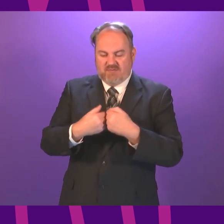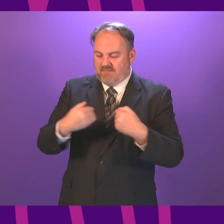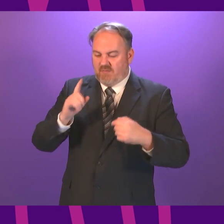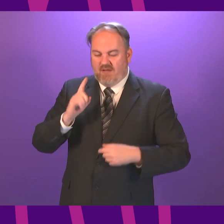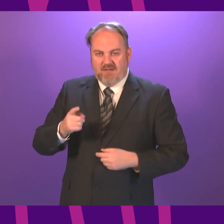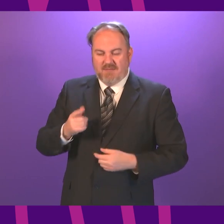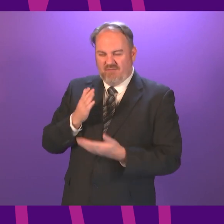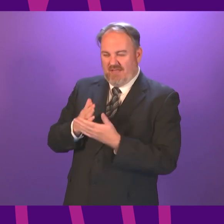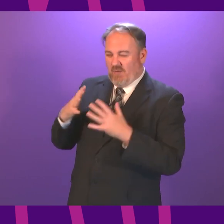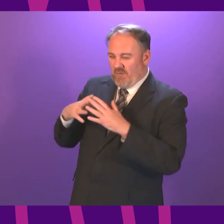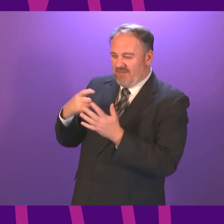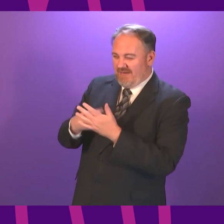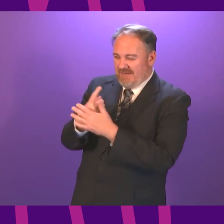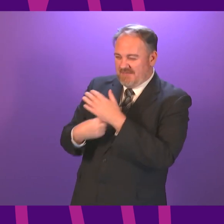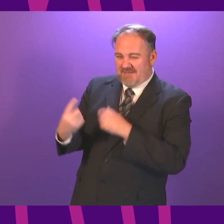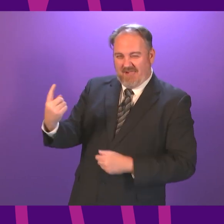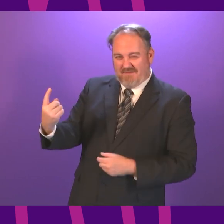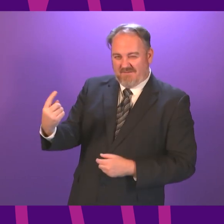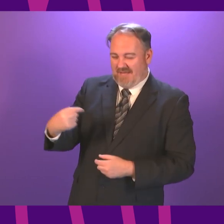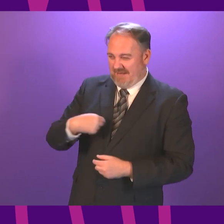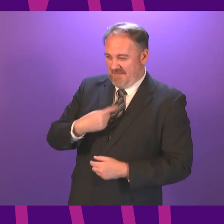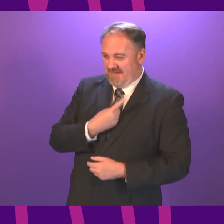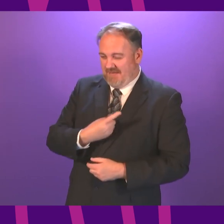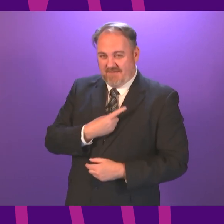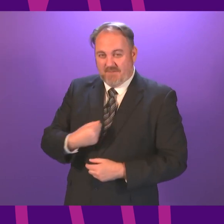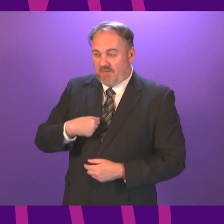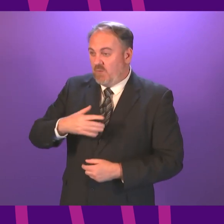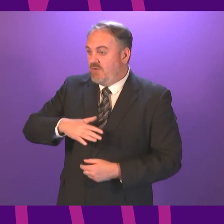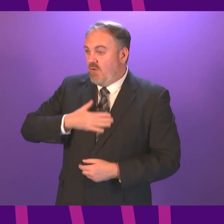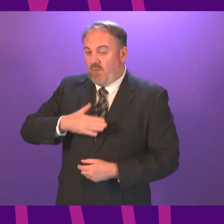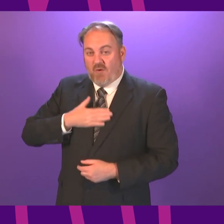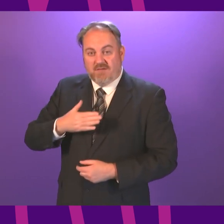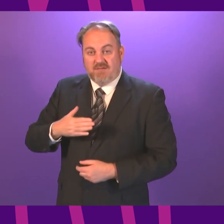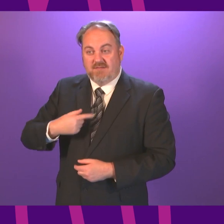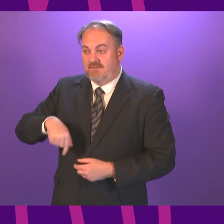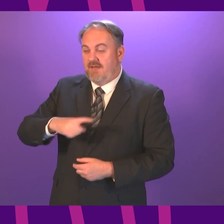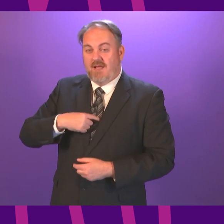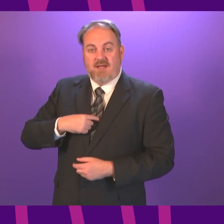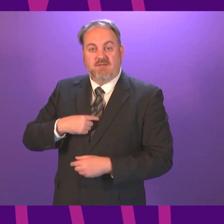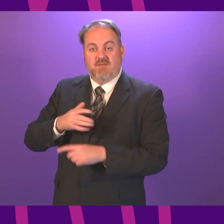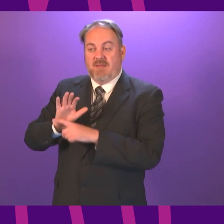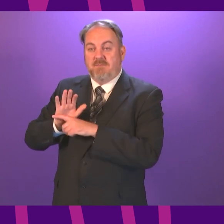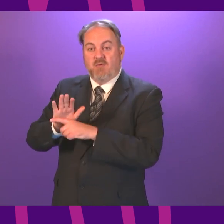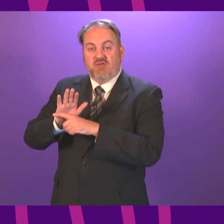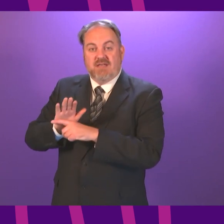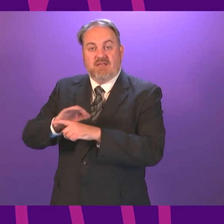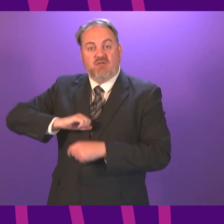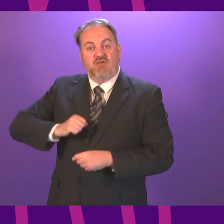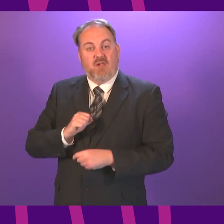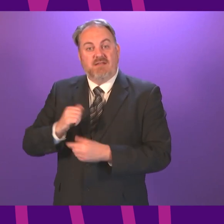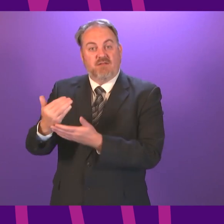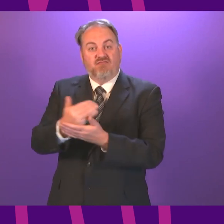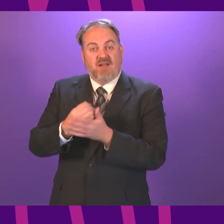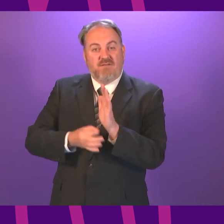his heart Willie Rennie, any more than I do wants Scotland's recovery to be guided and steered by Boris Johnson I really